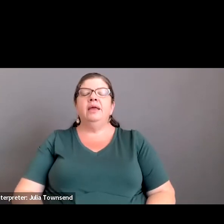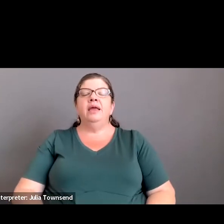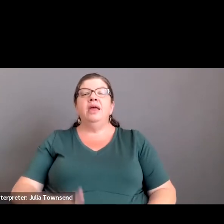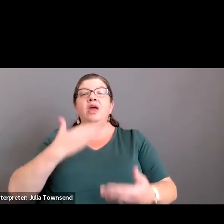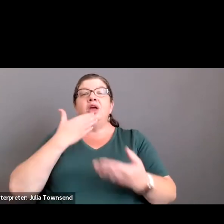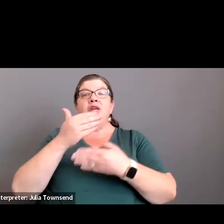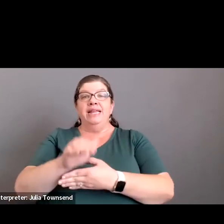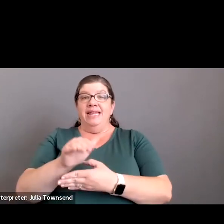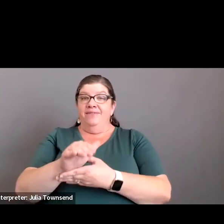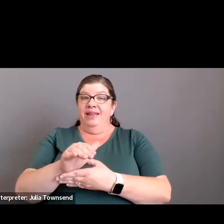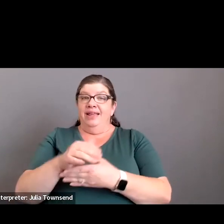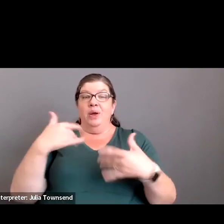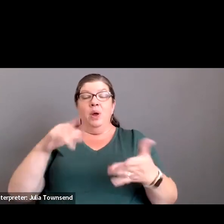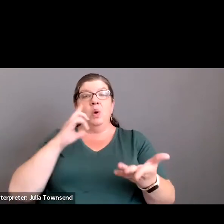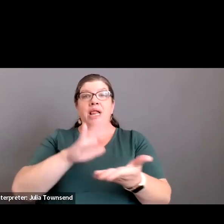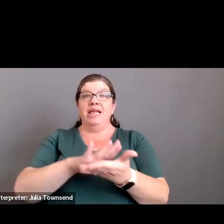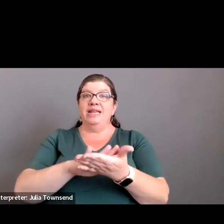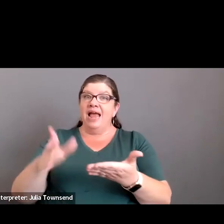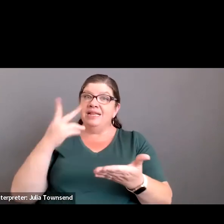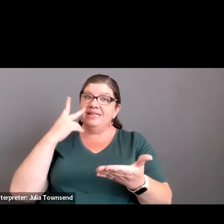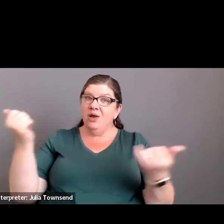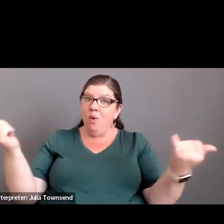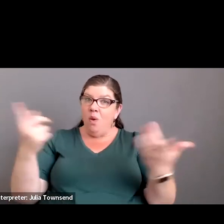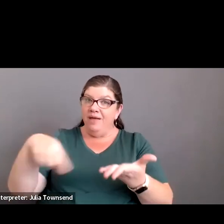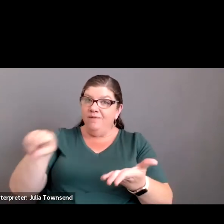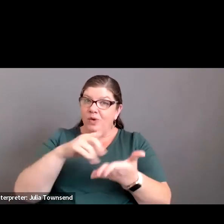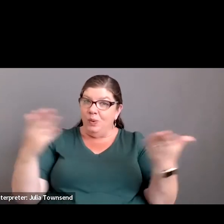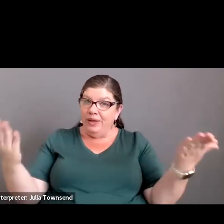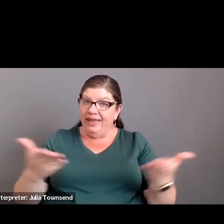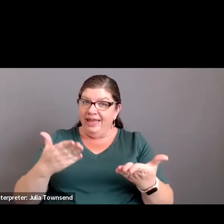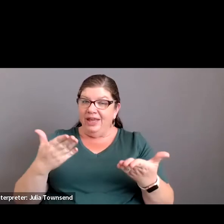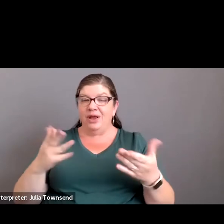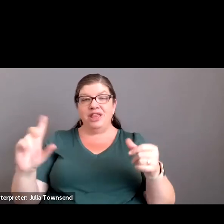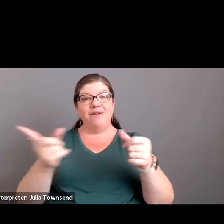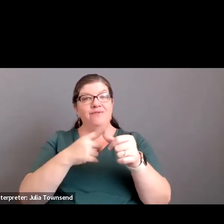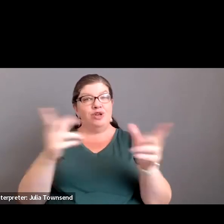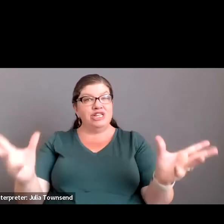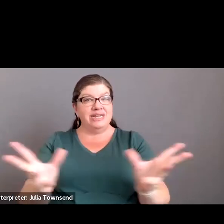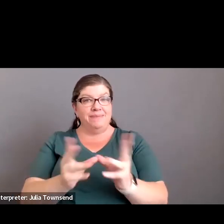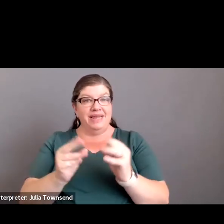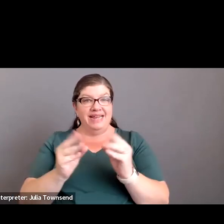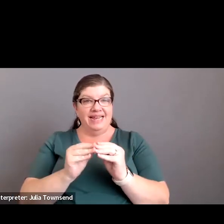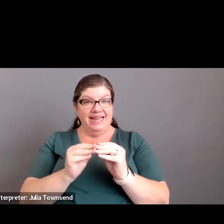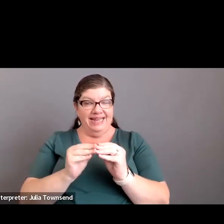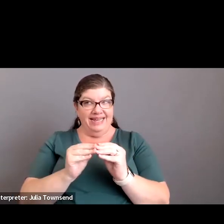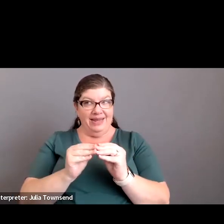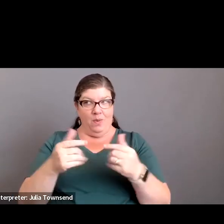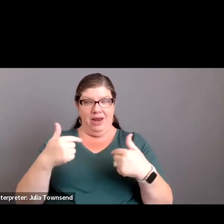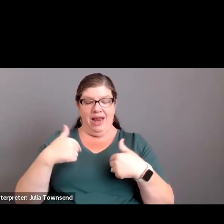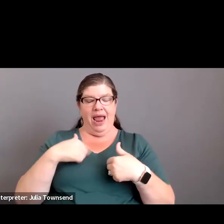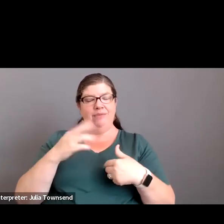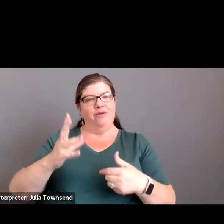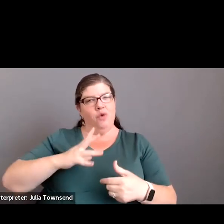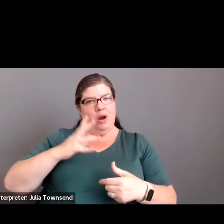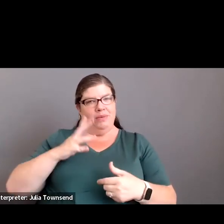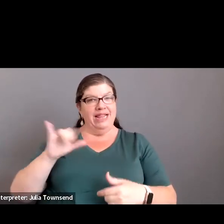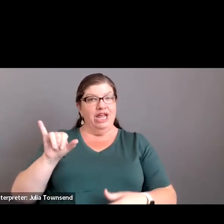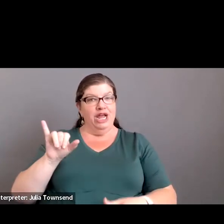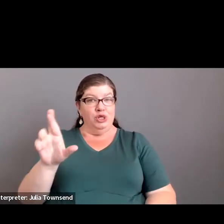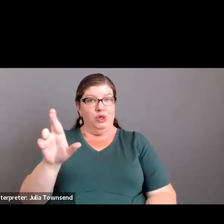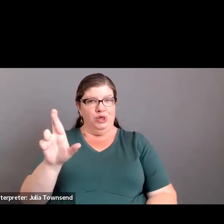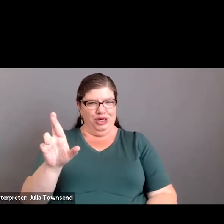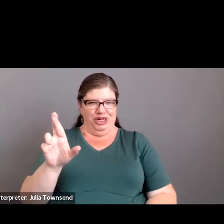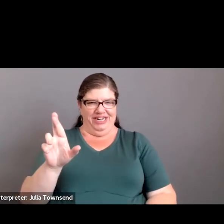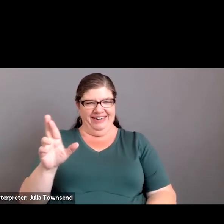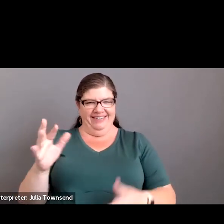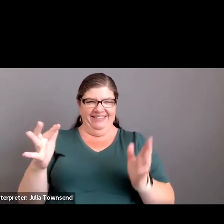Good evening, everyone. It's super nice to see you all here at the first meeting when I am formally a junior. So